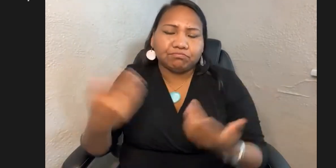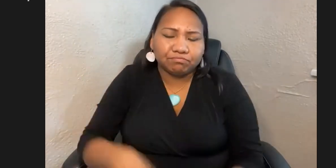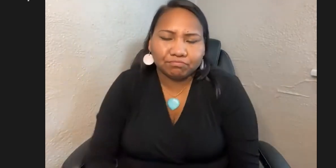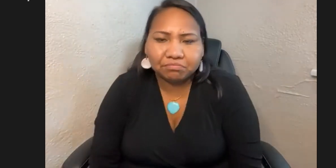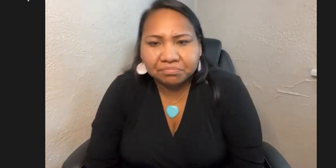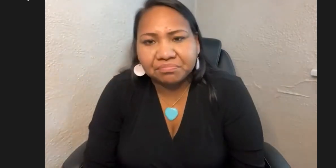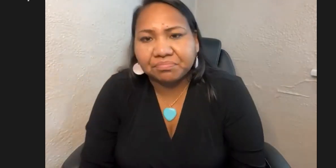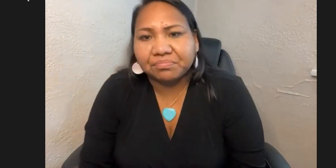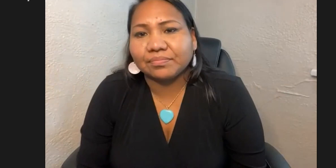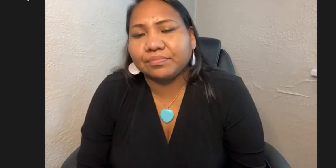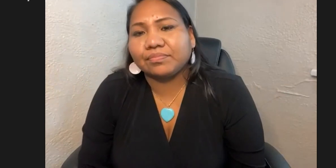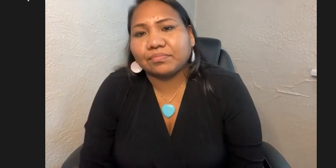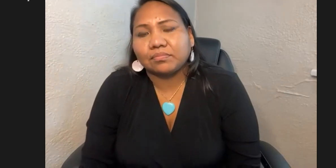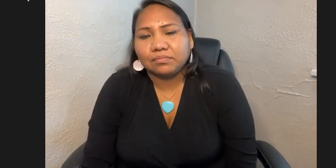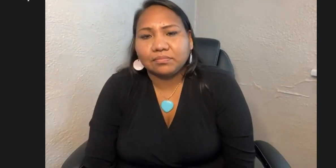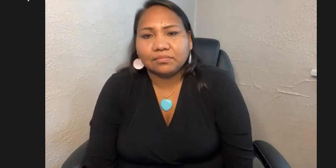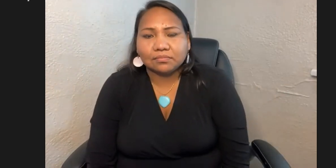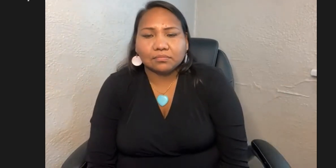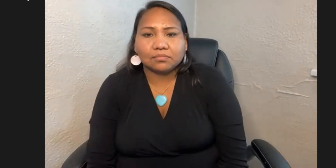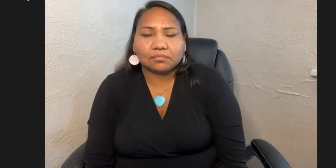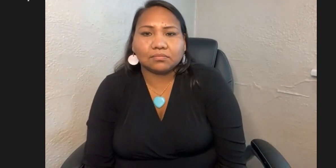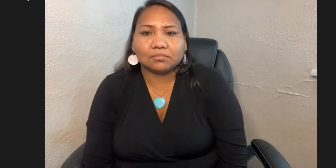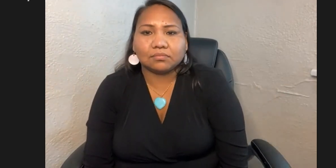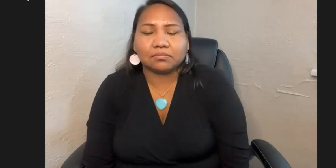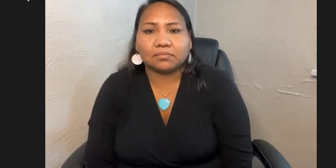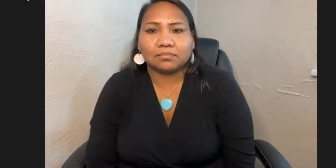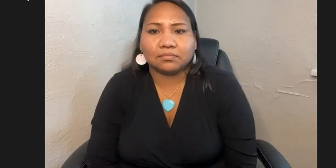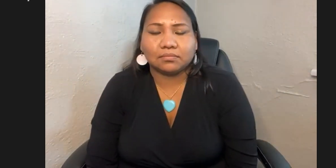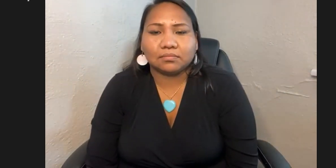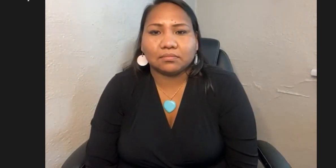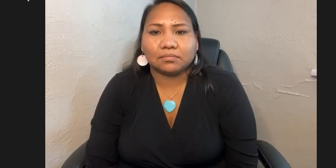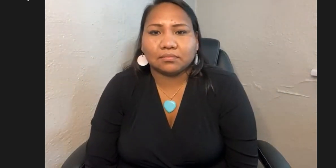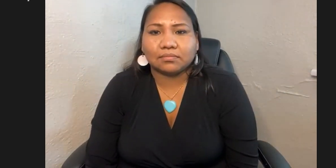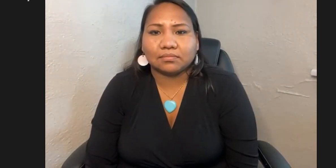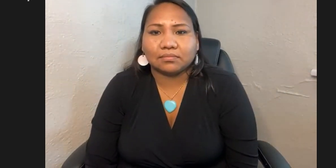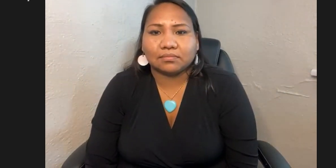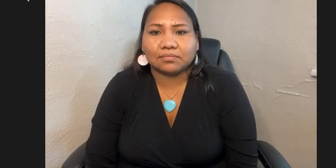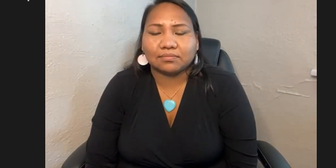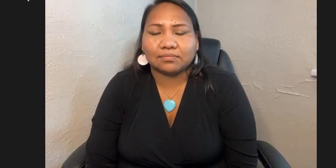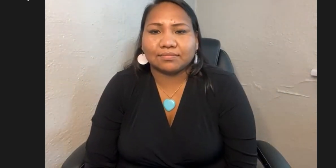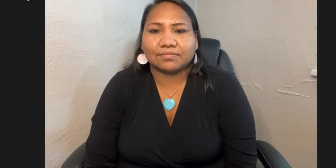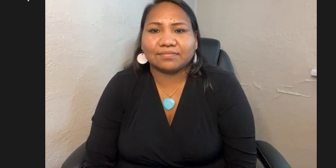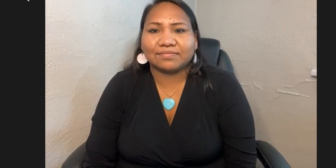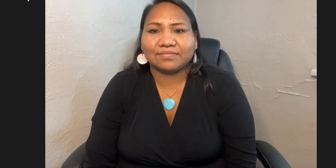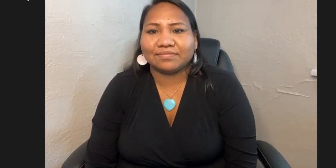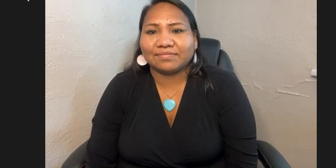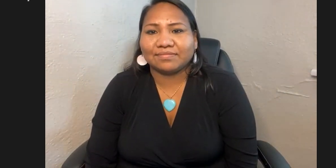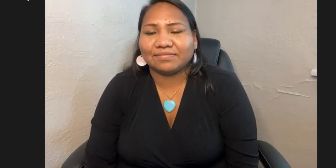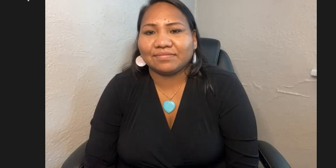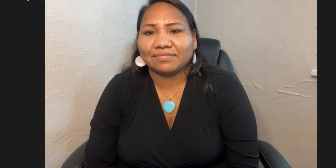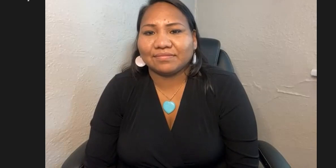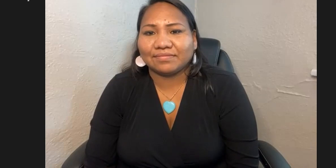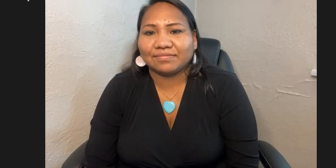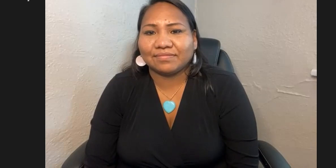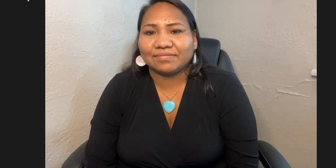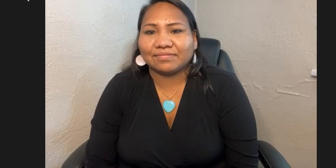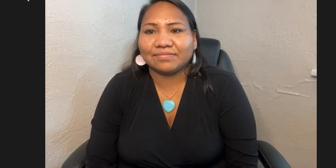mention the Day of Awareness for MMIW. But there's been a variety of topics that I've been able to share education on.